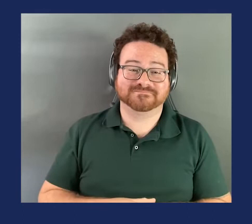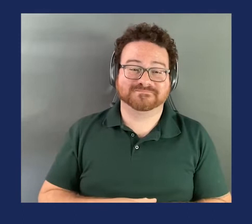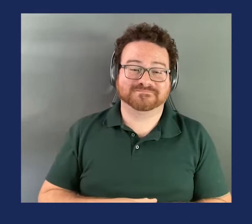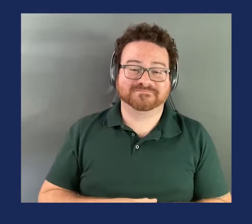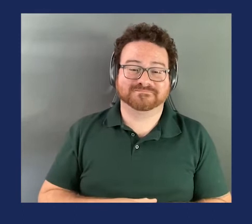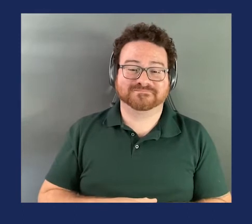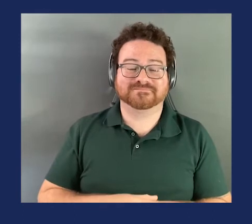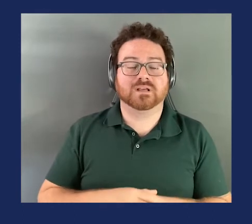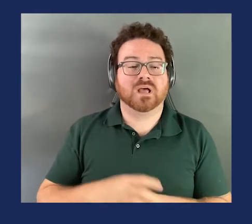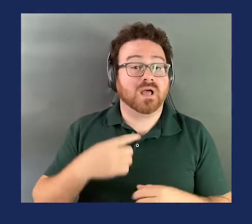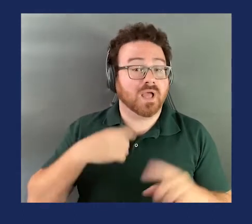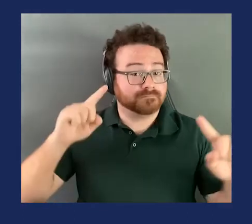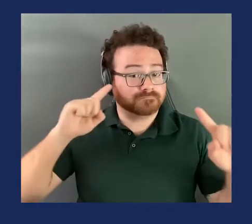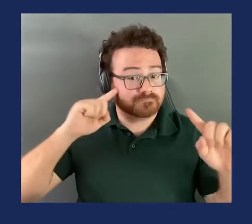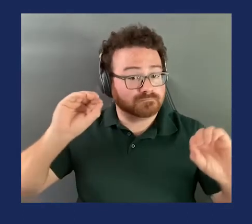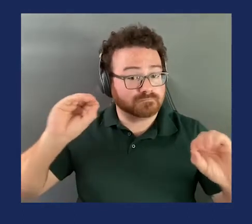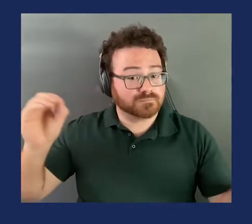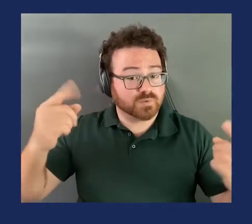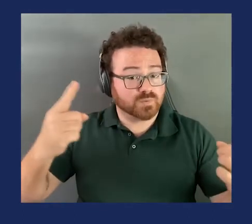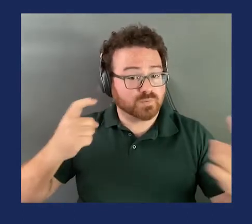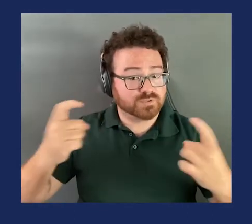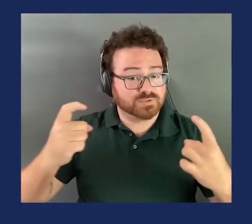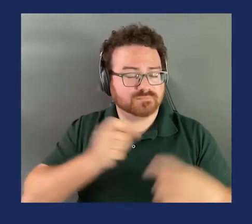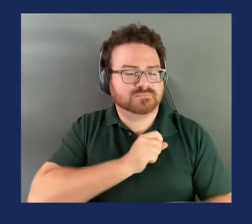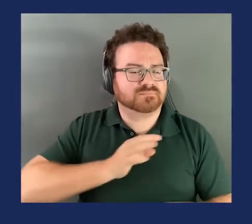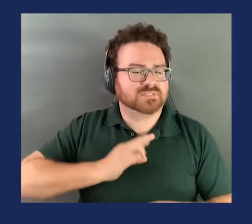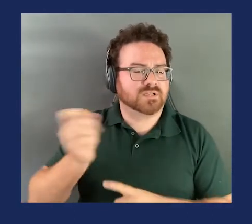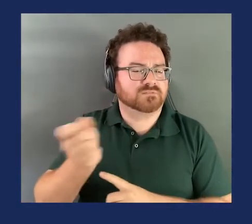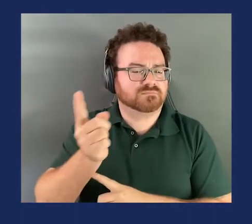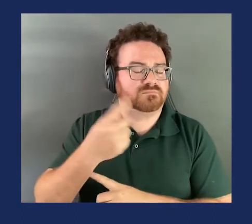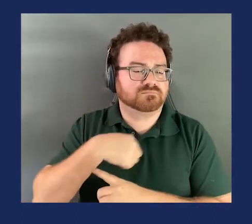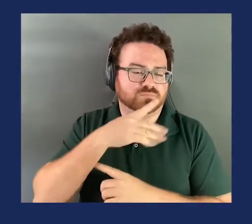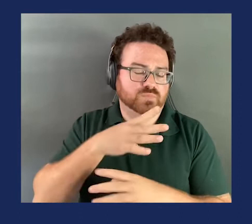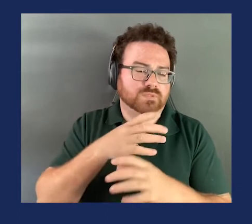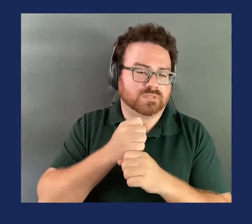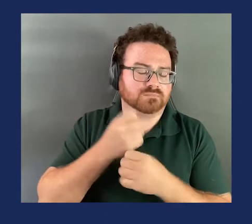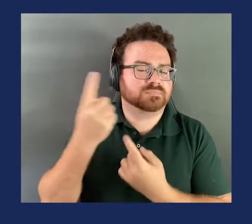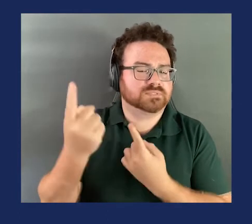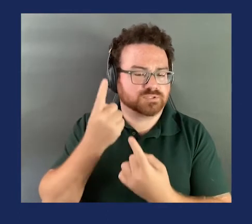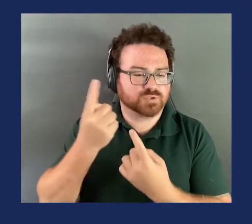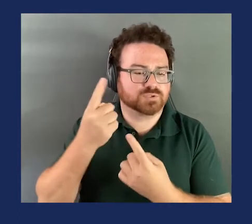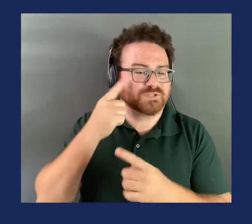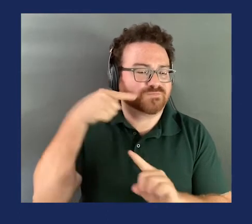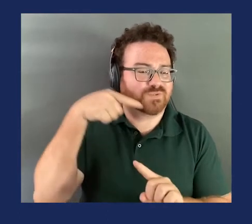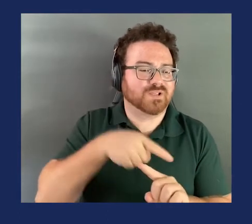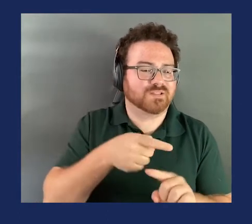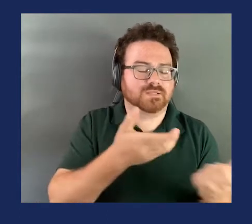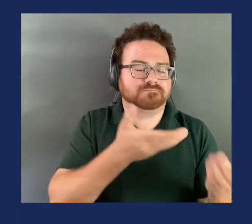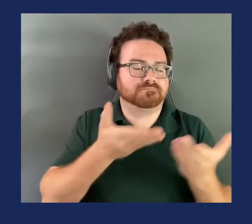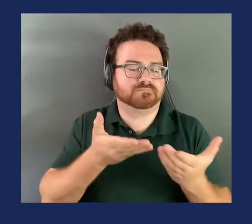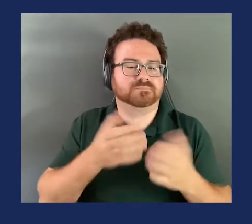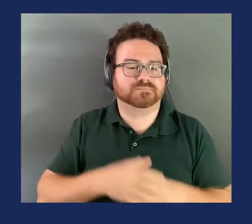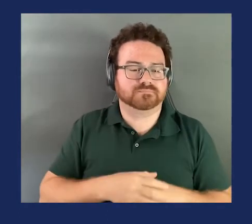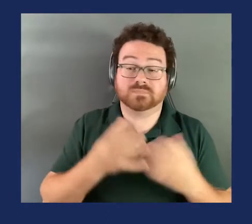Having heard no questions, staff will begin consideration of the package before us. I will now entertain any